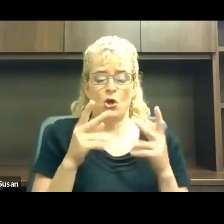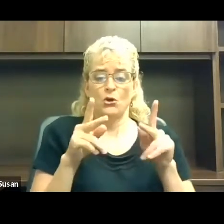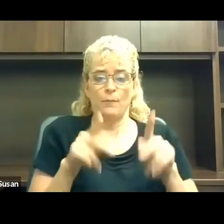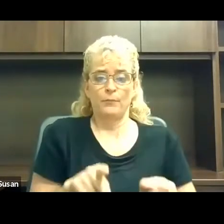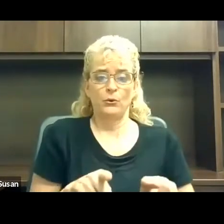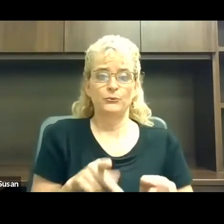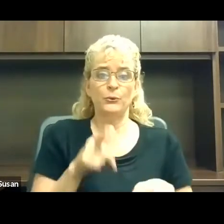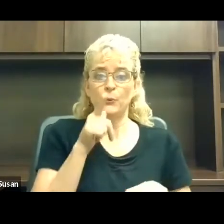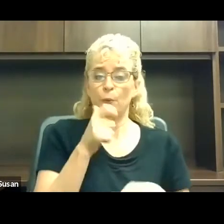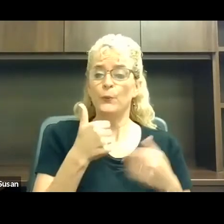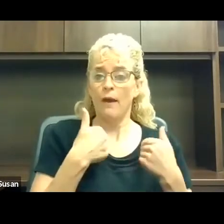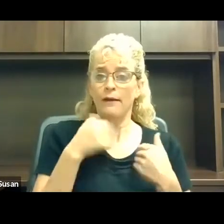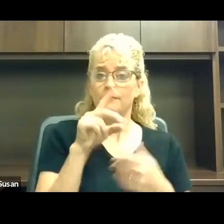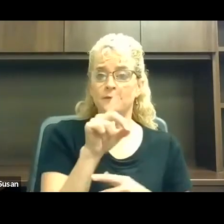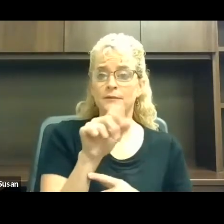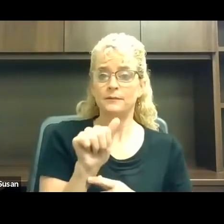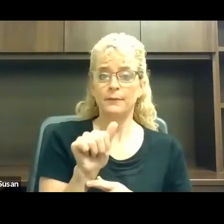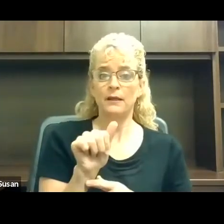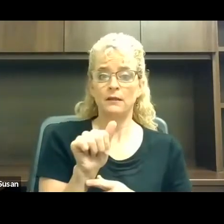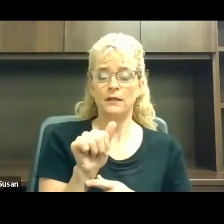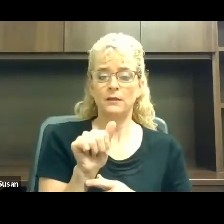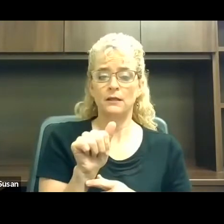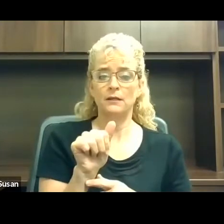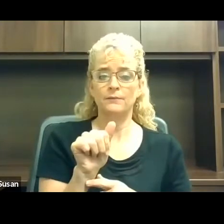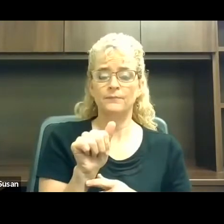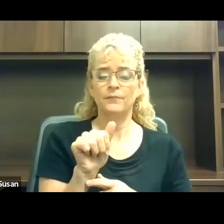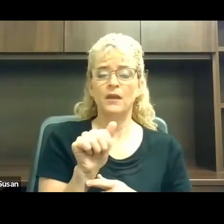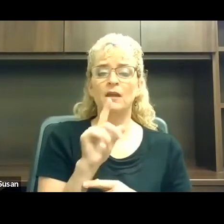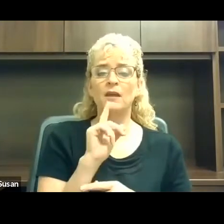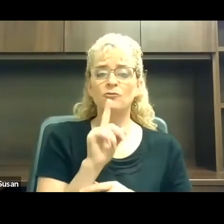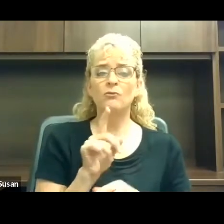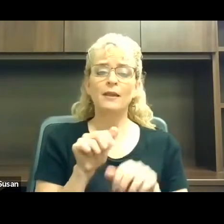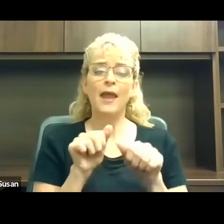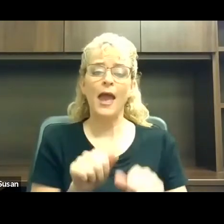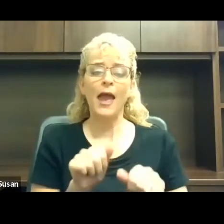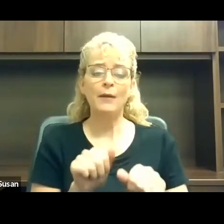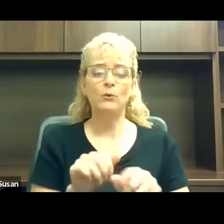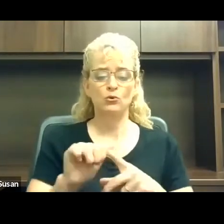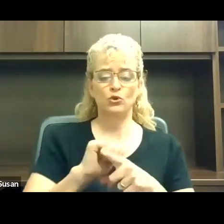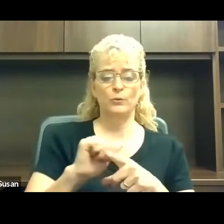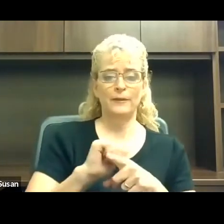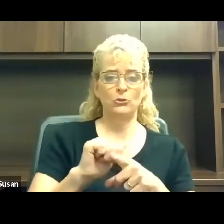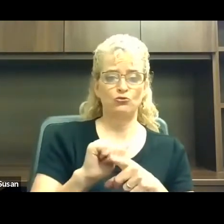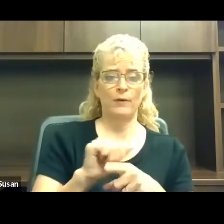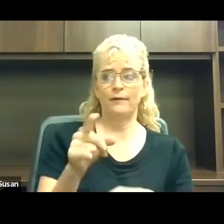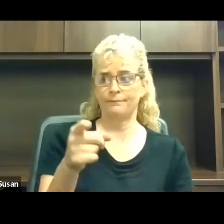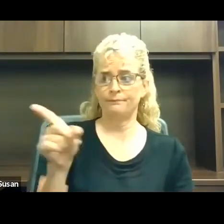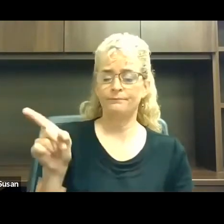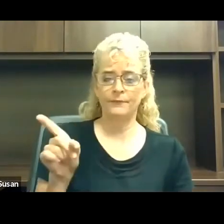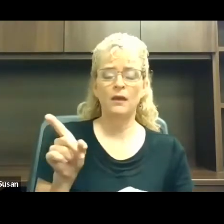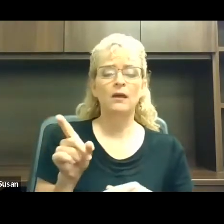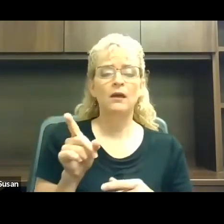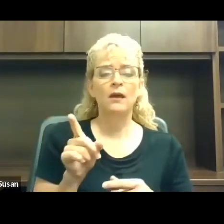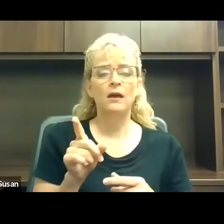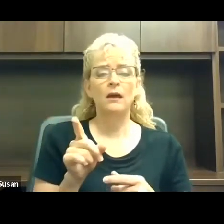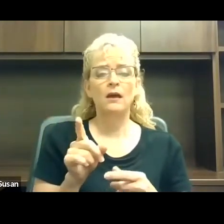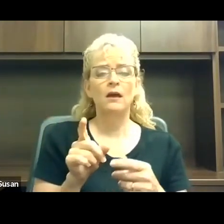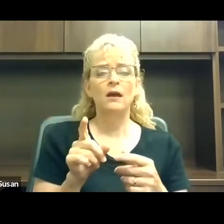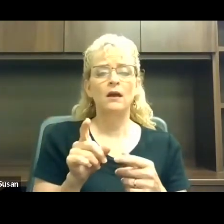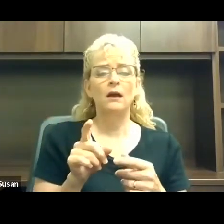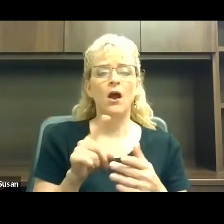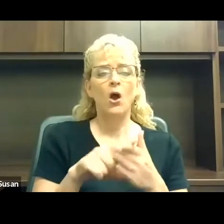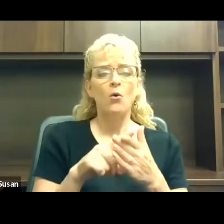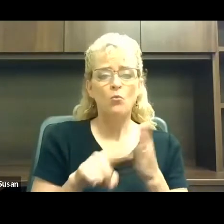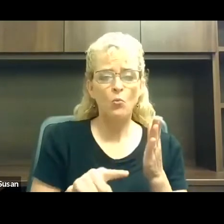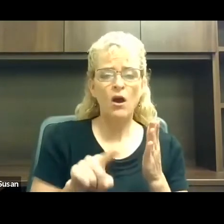disability is able to be trained on what their disability has